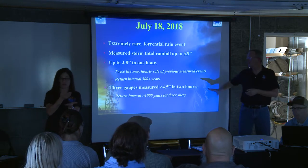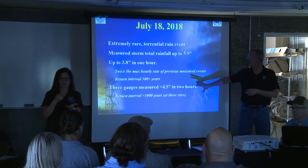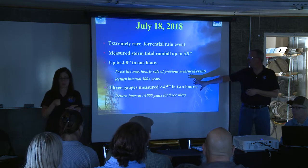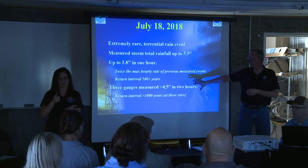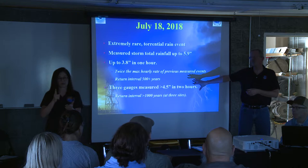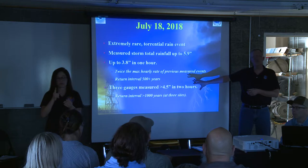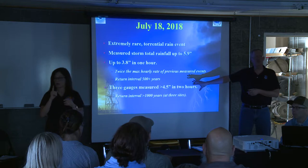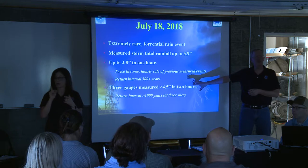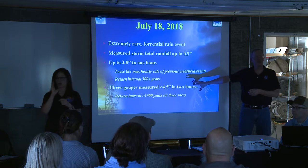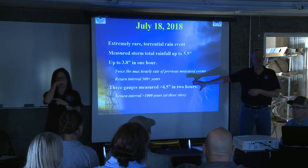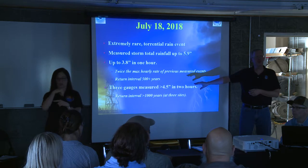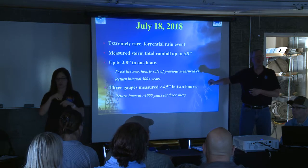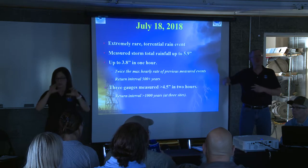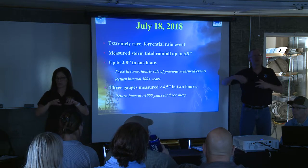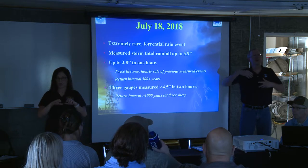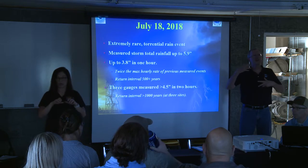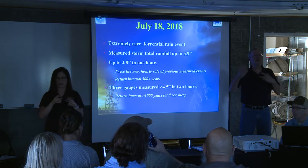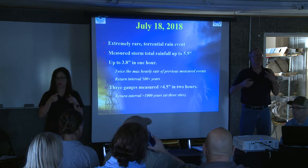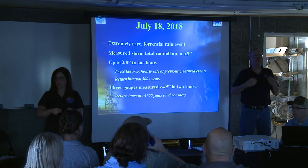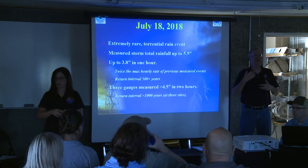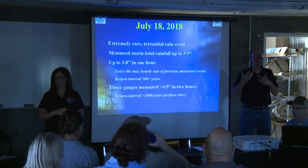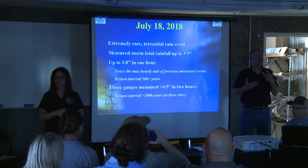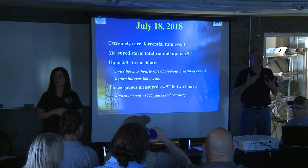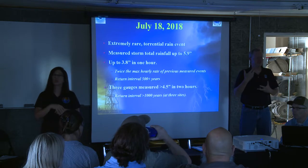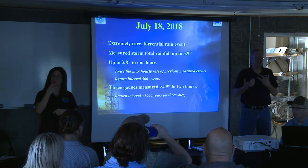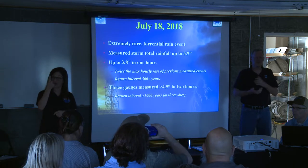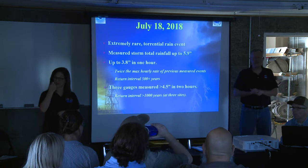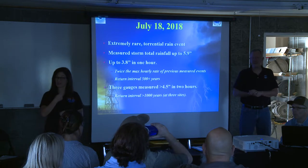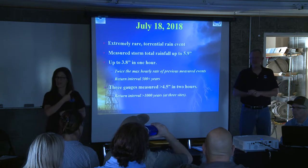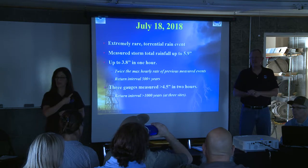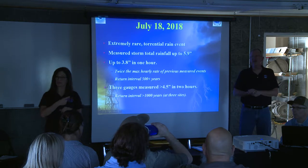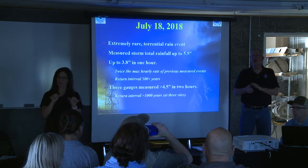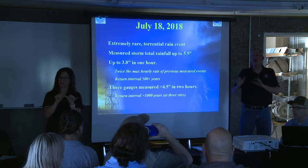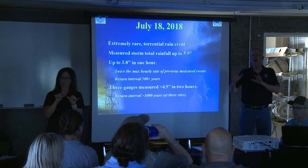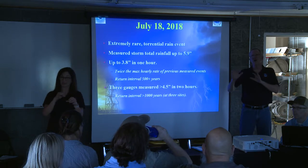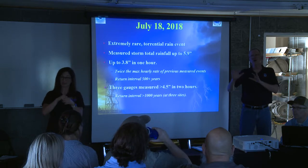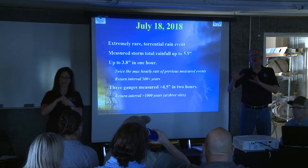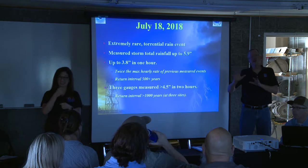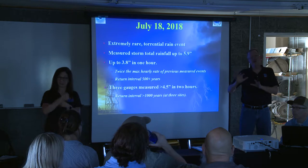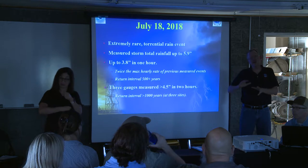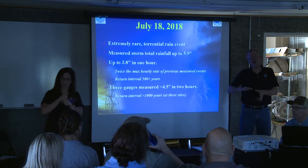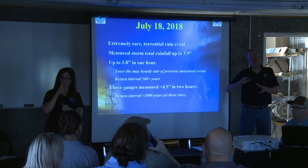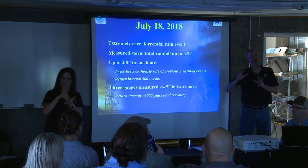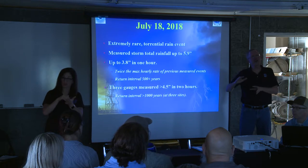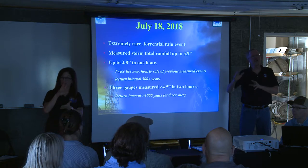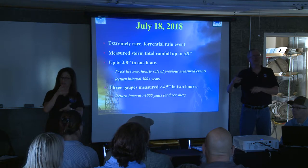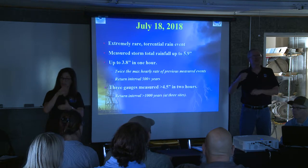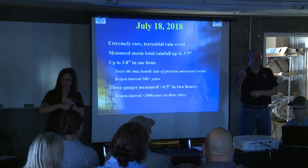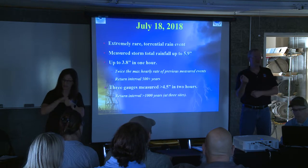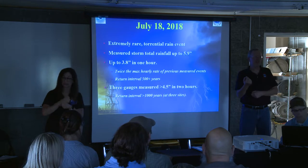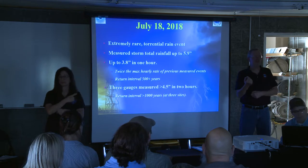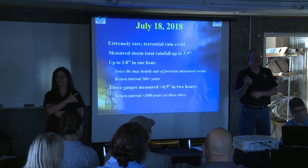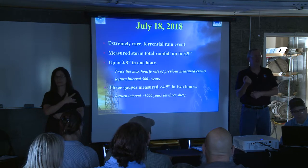to put these return intervals into a context and understanding they're defined